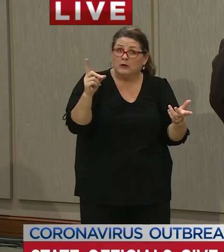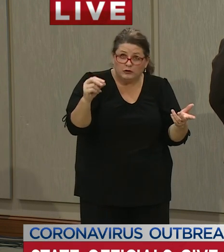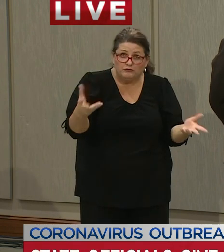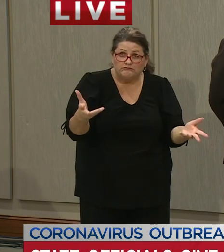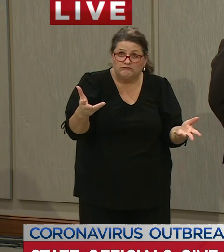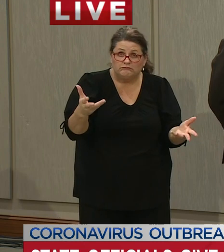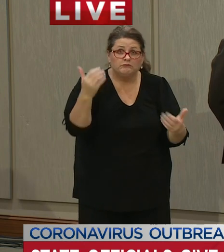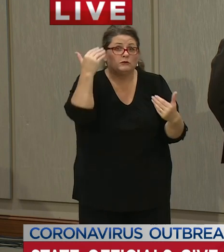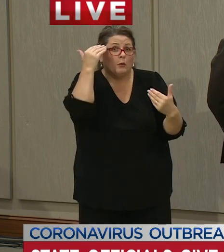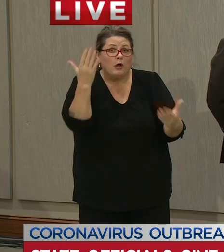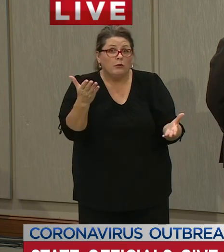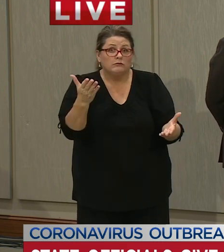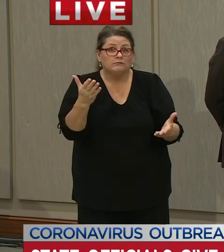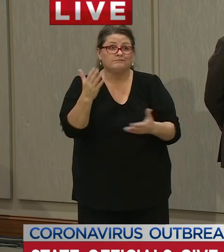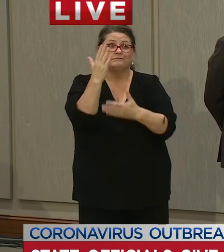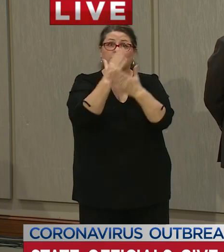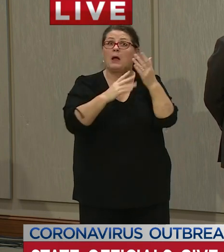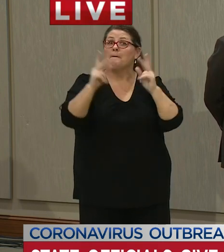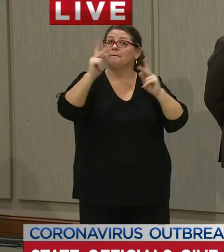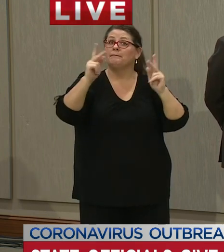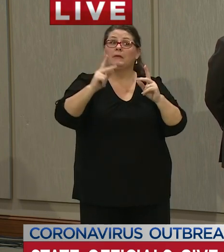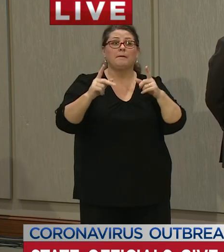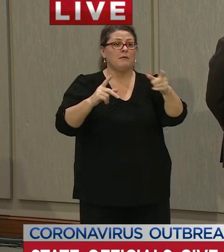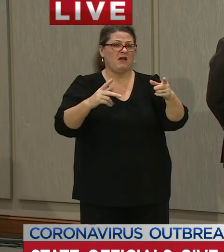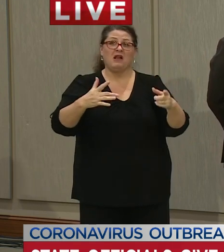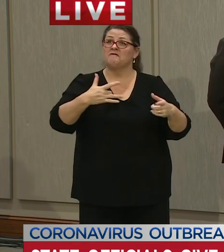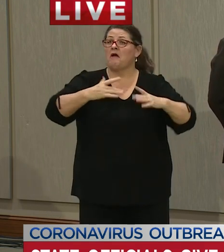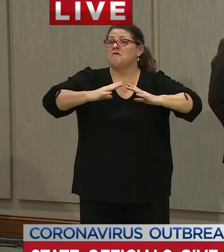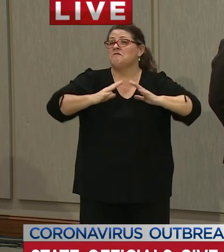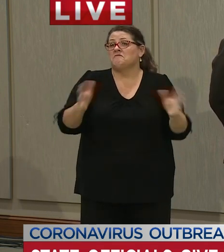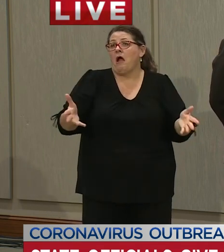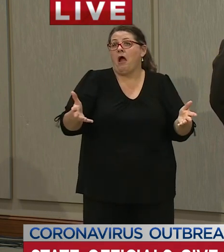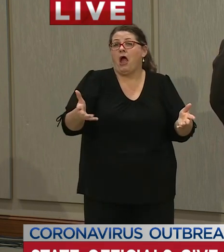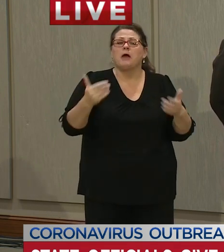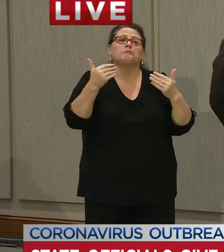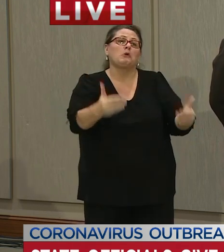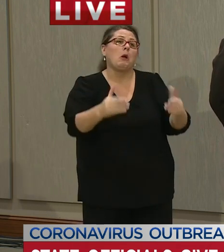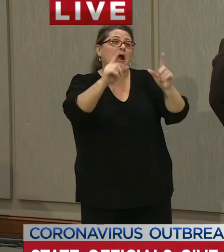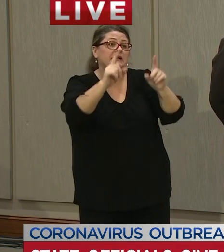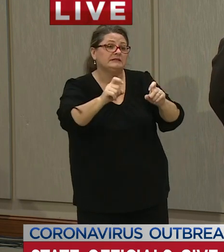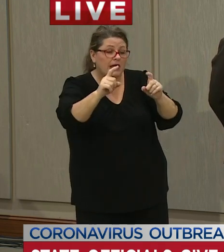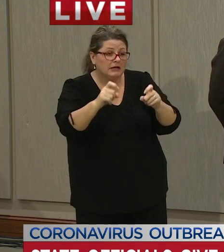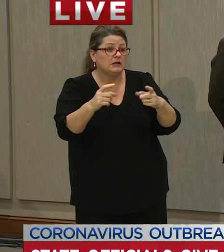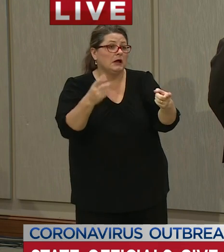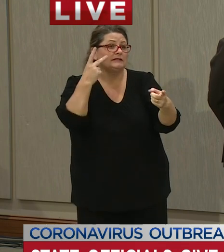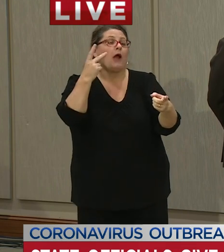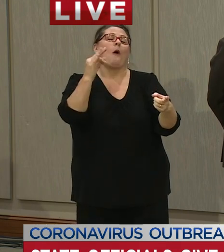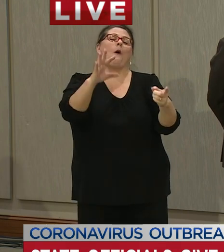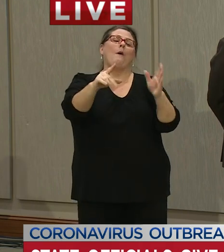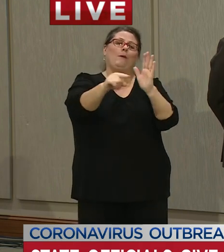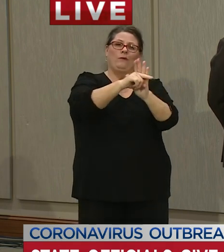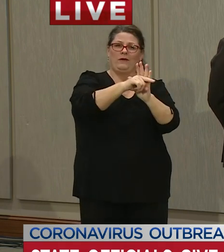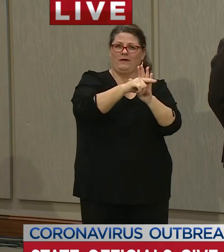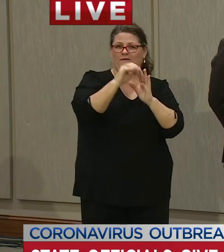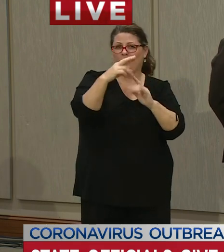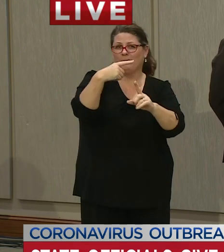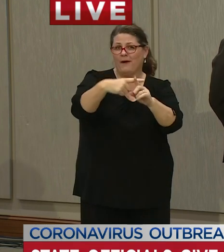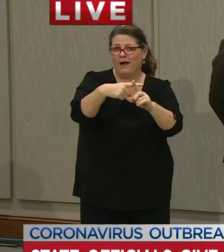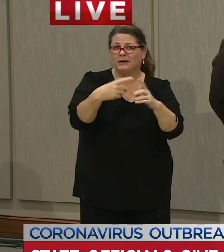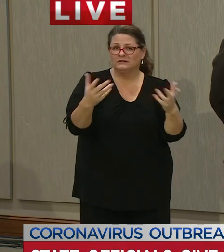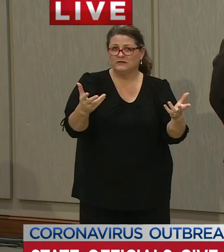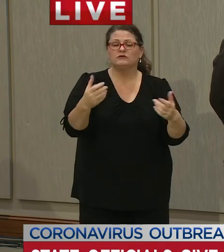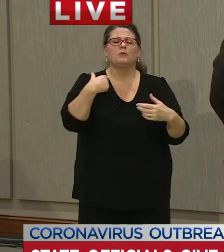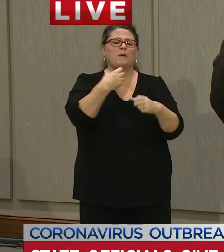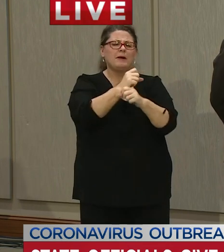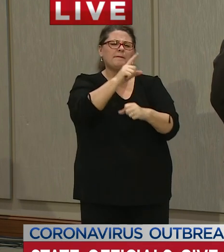some people don't have any symptoms at all what these testing sites will allow us to do is to capture those individuals with